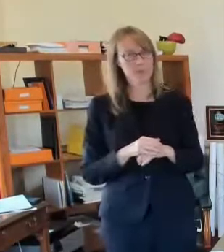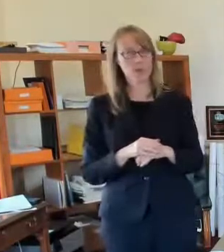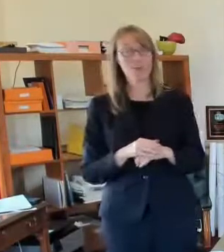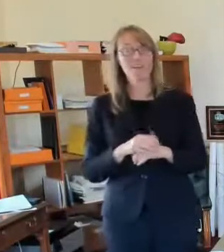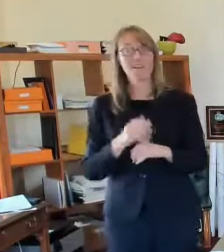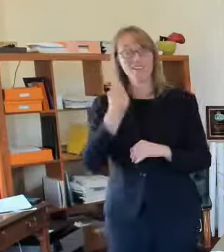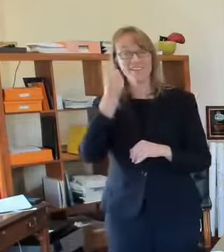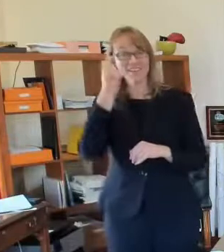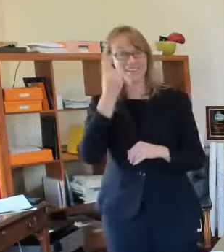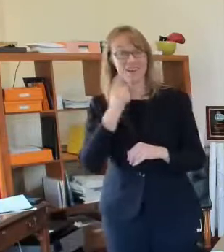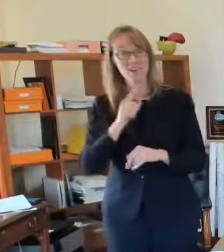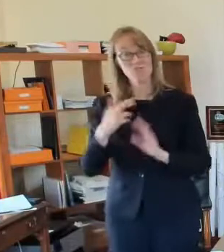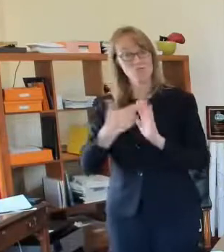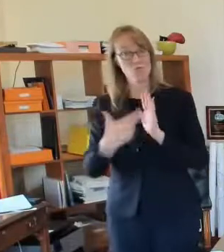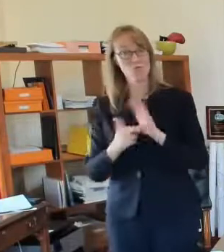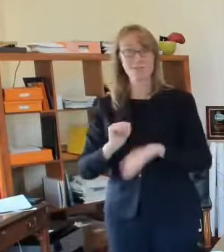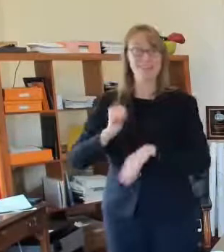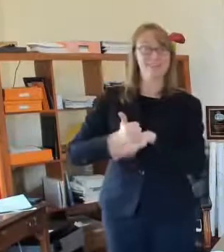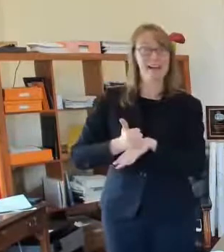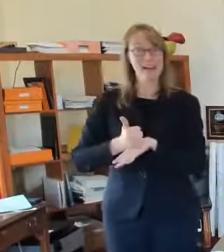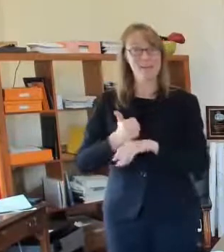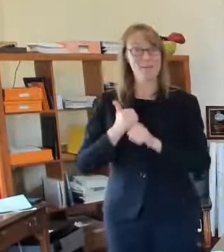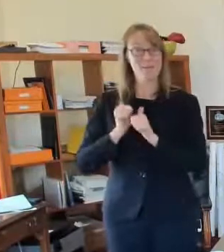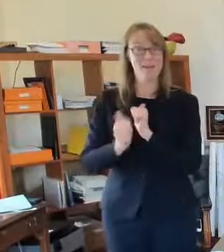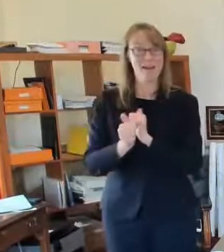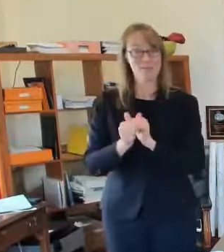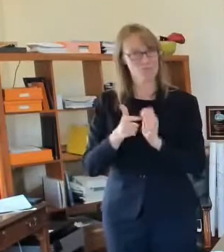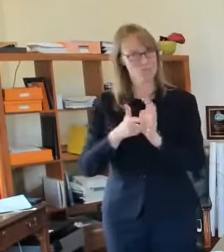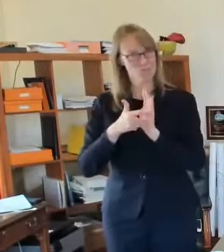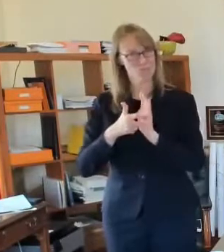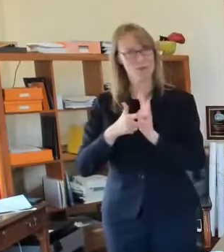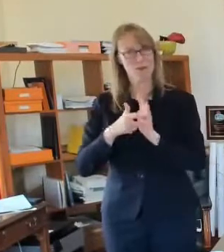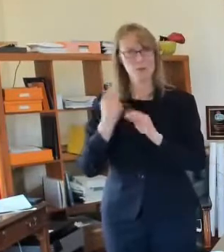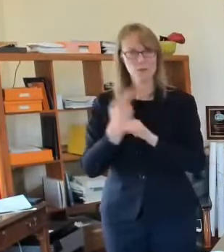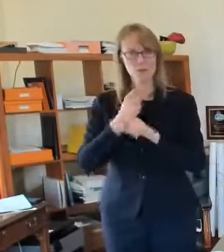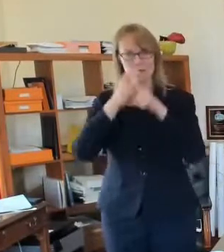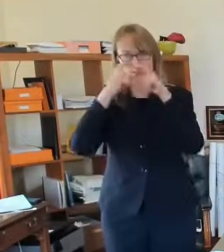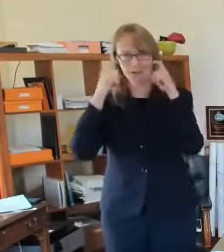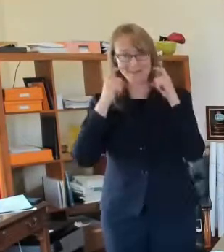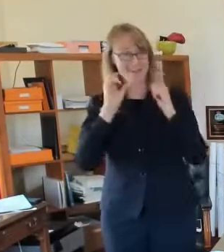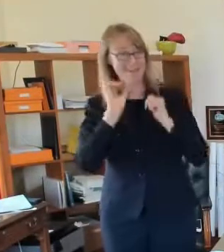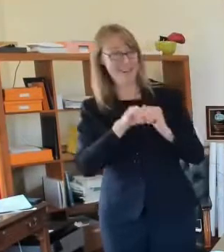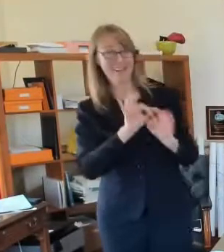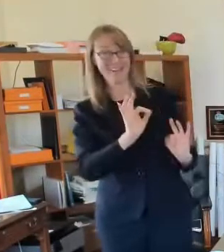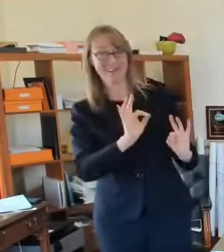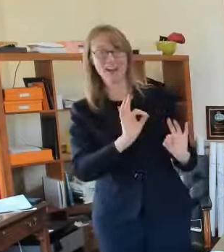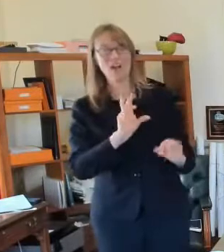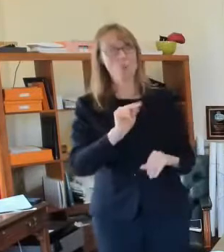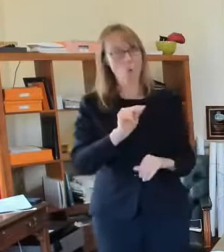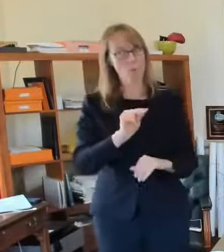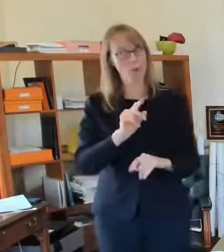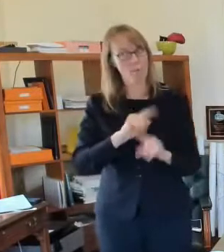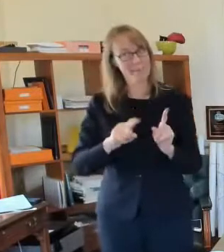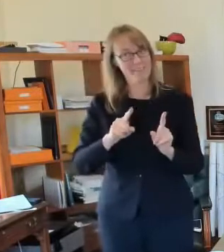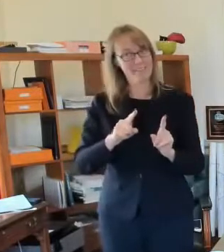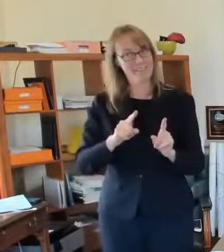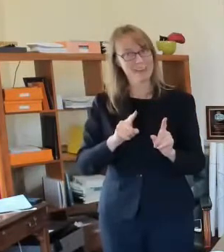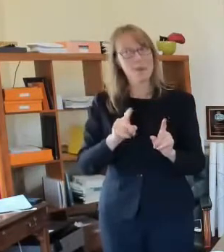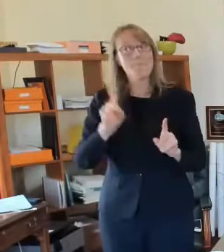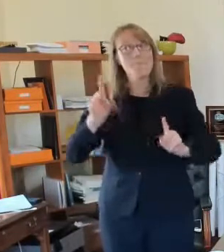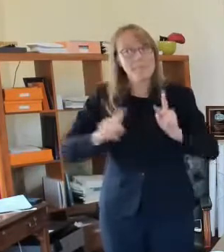it's when you actually wear the mask that works so that is um i think that's the most effective